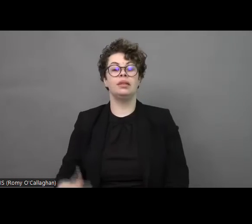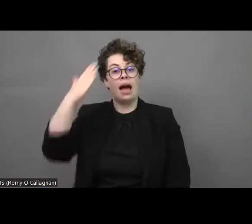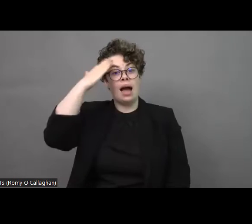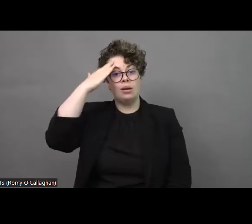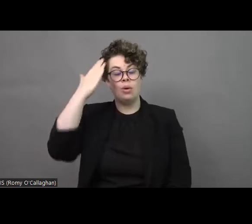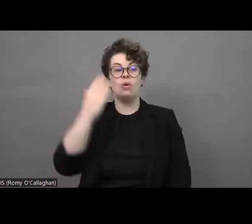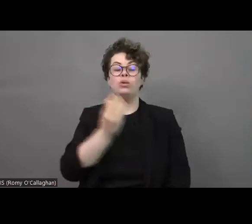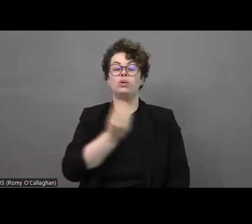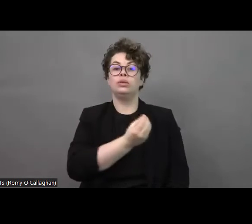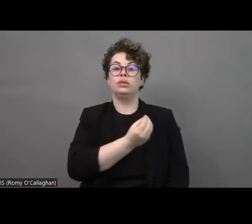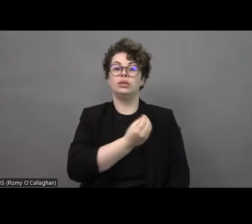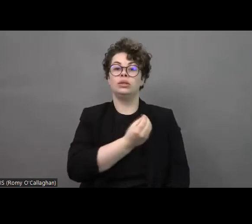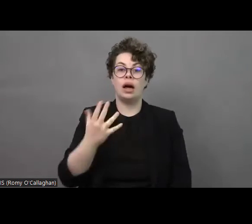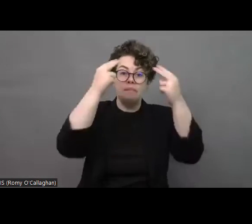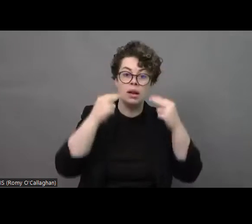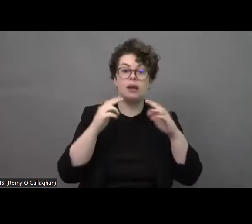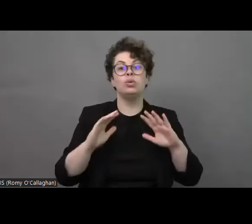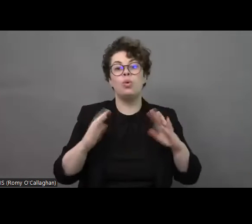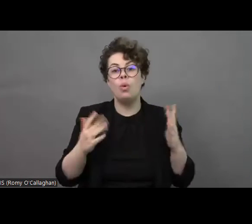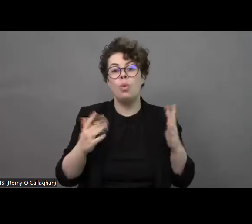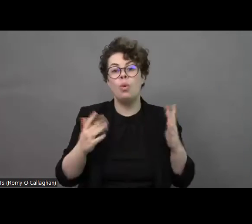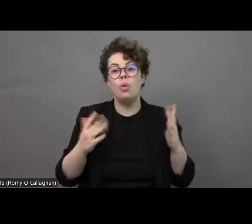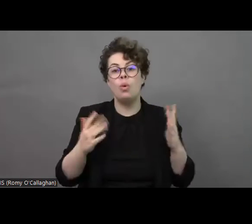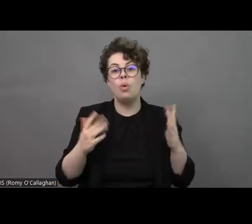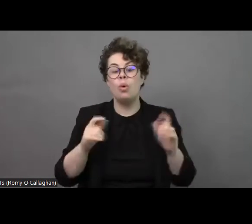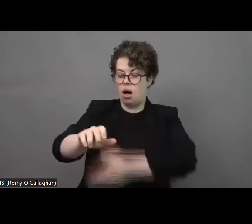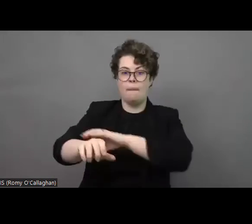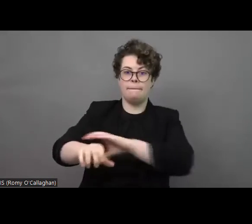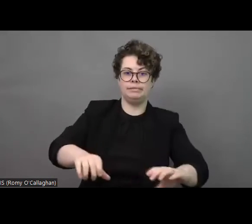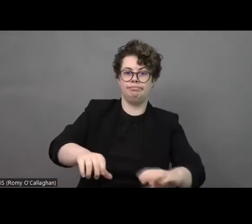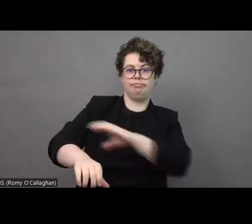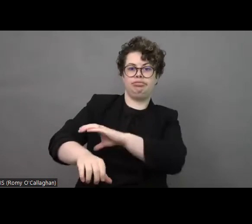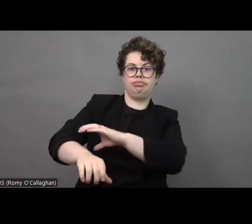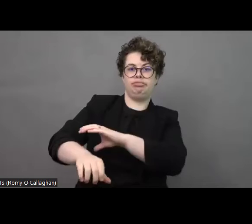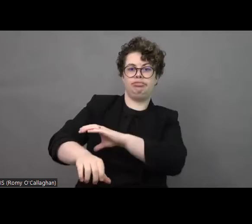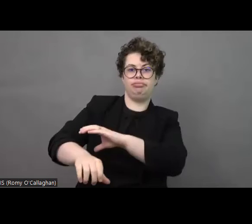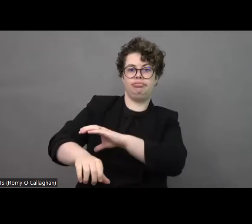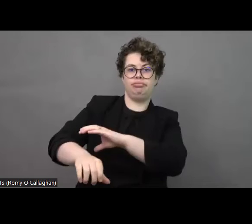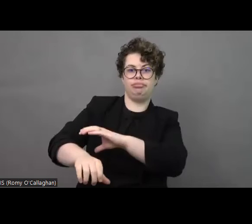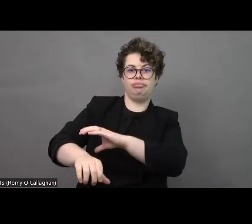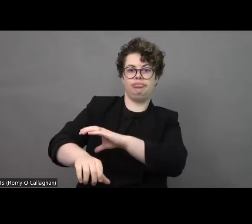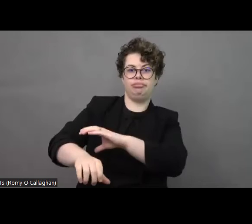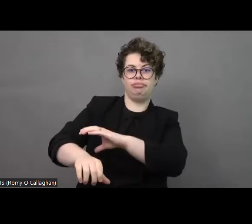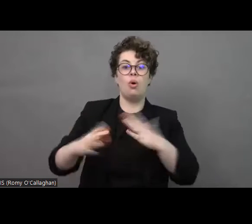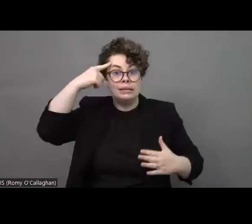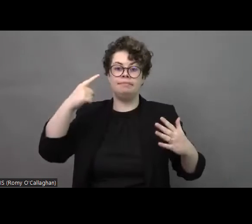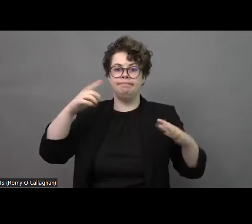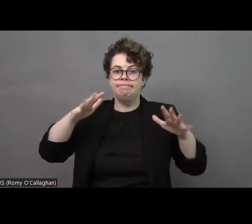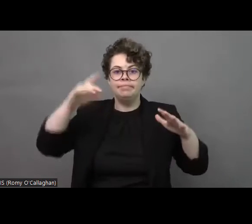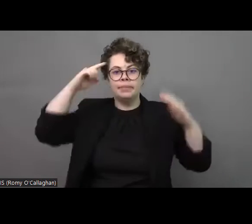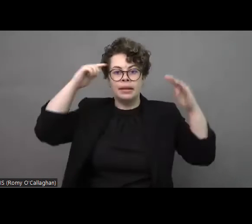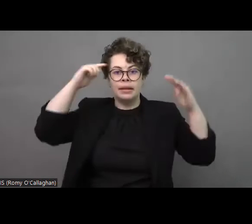blind persons or persons who are using prosthetics or people who have a mental disability, those people are completely helpless